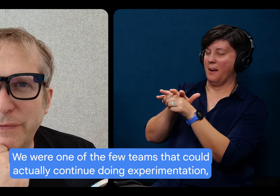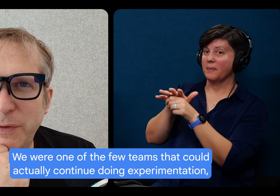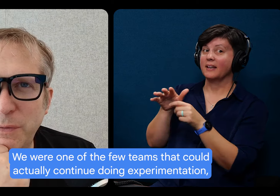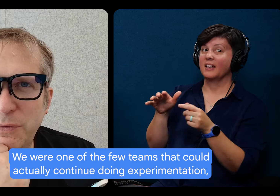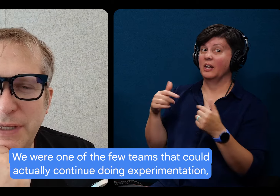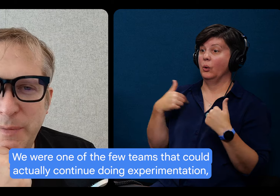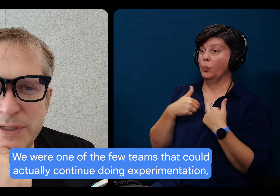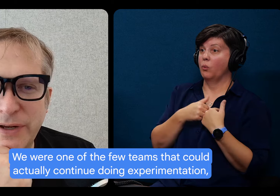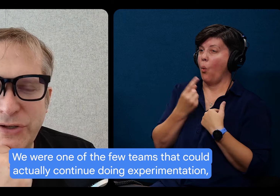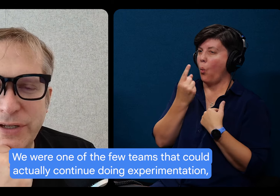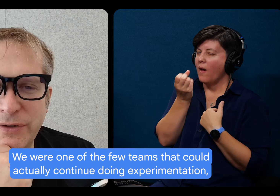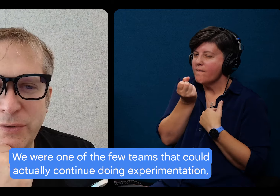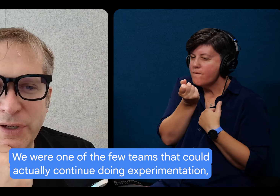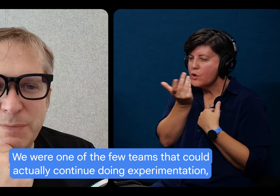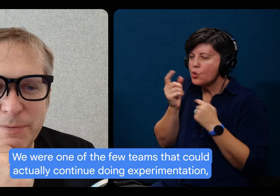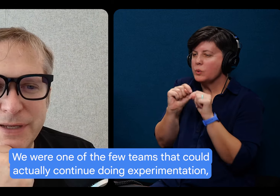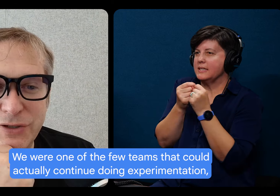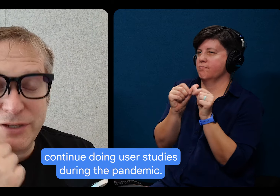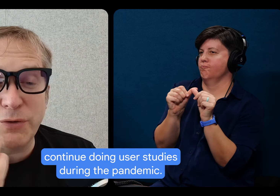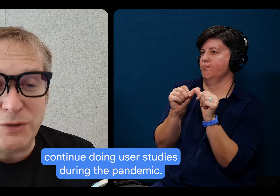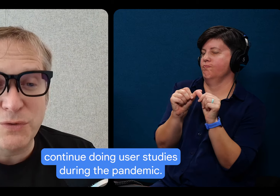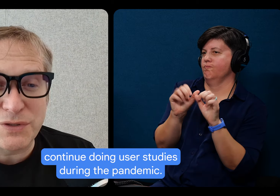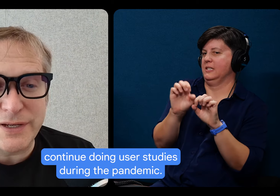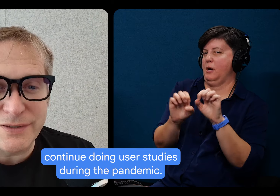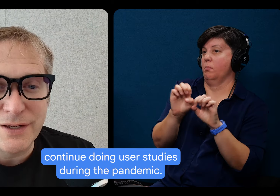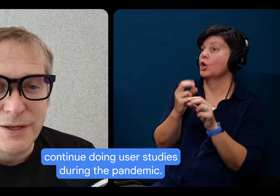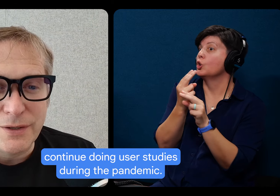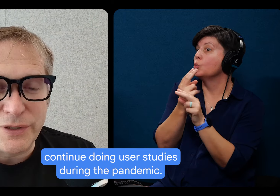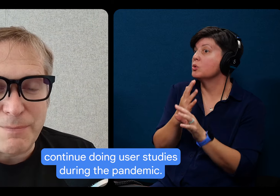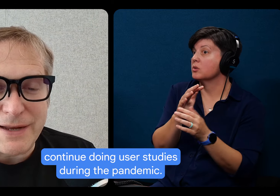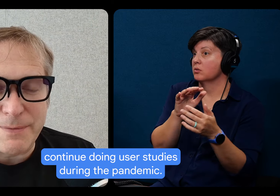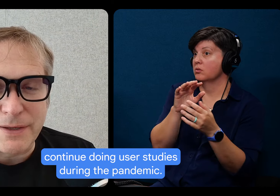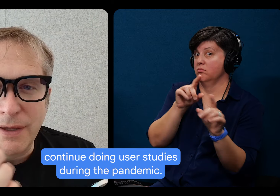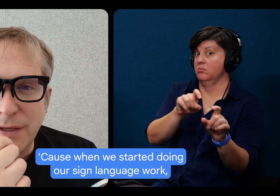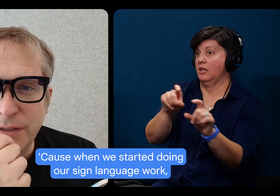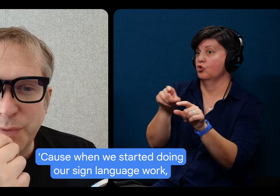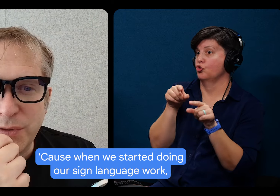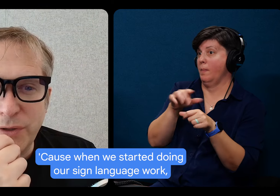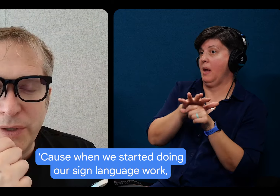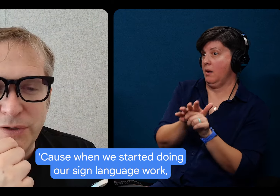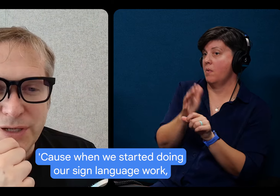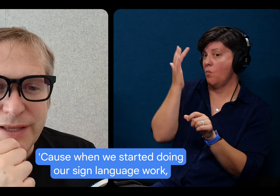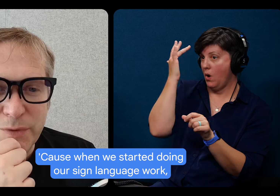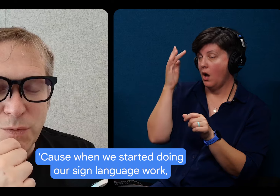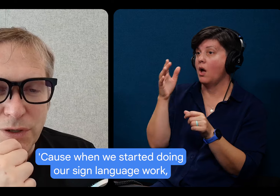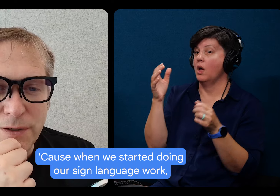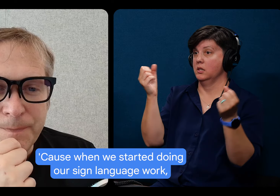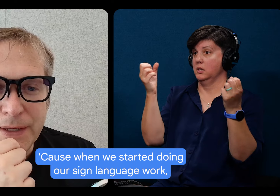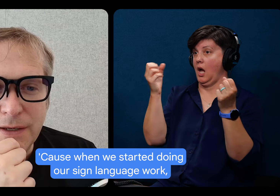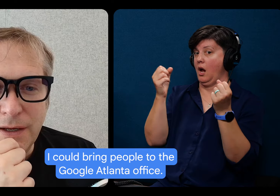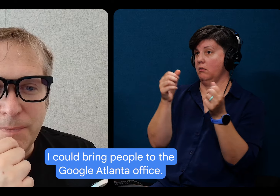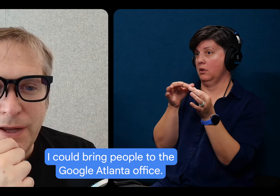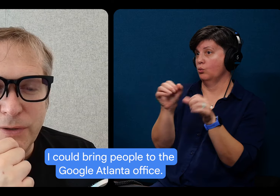one of the few teams that could actually continue doing experimentation, continue doing user studies during the pandemic, because when we started doing our sign language work,